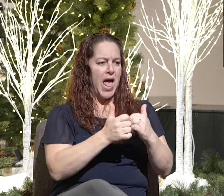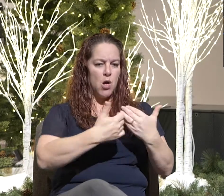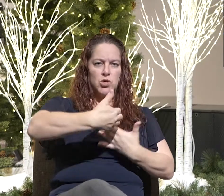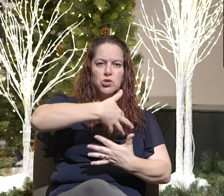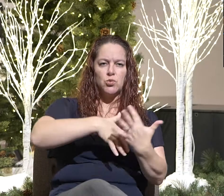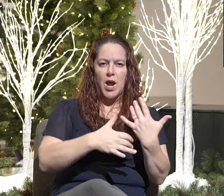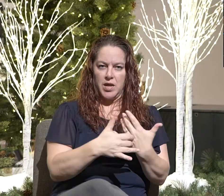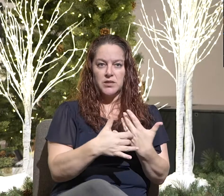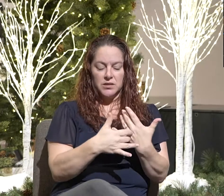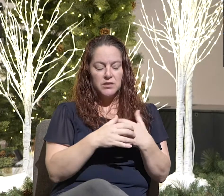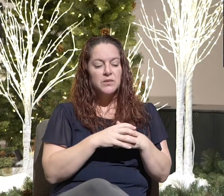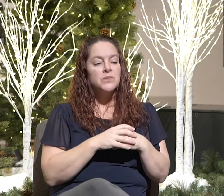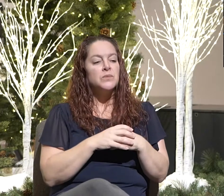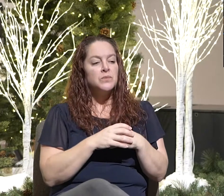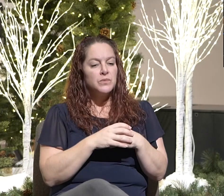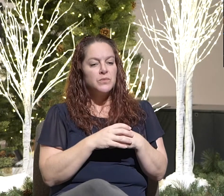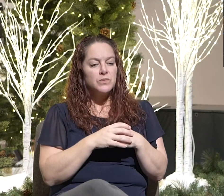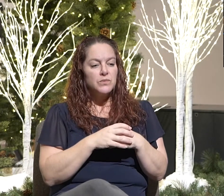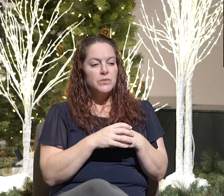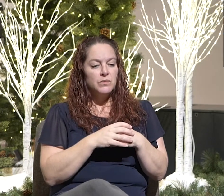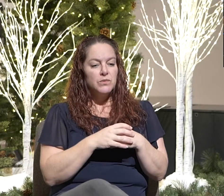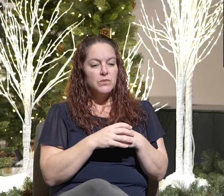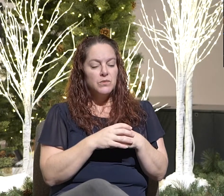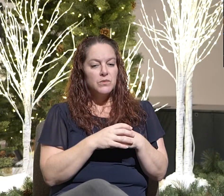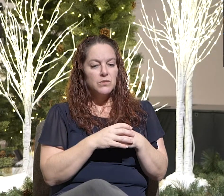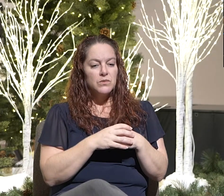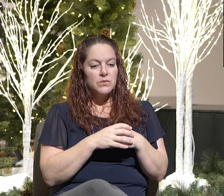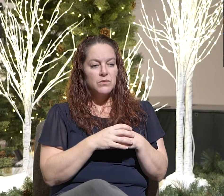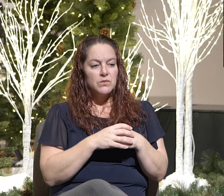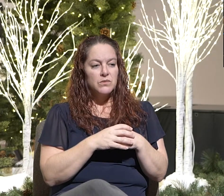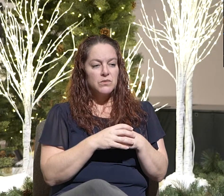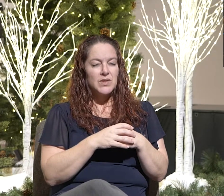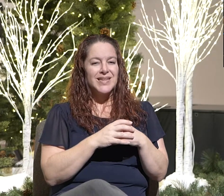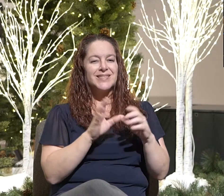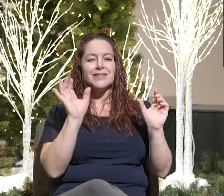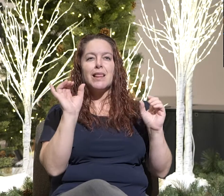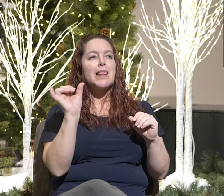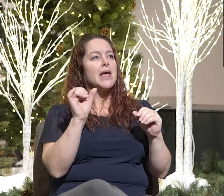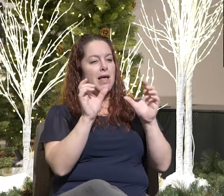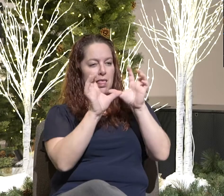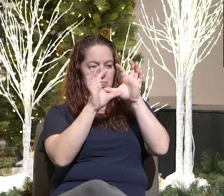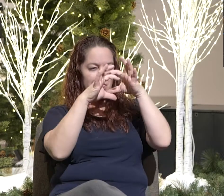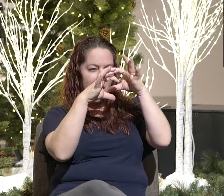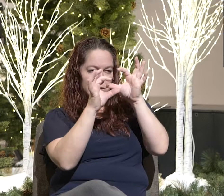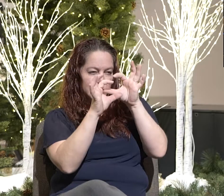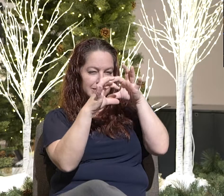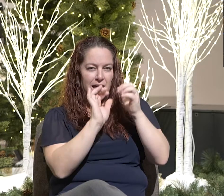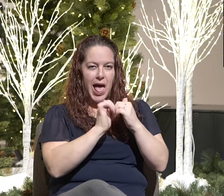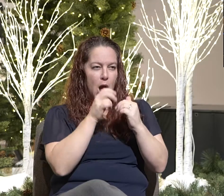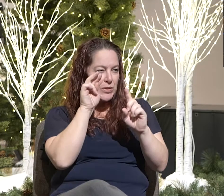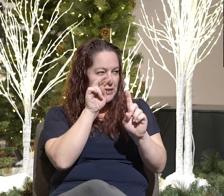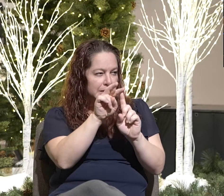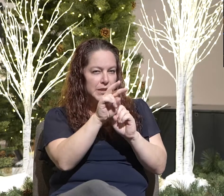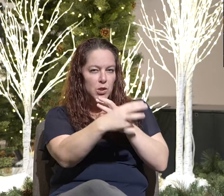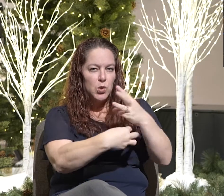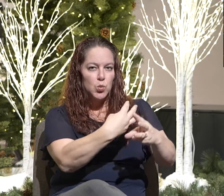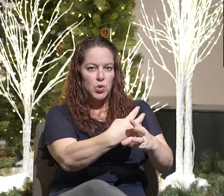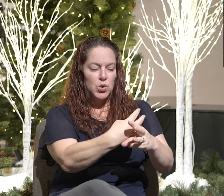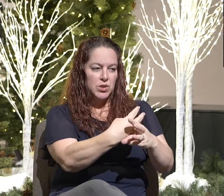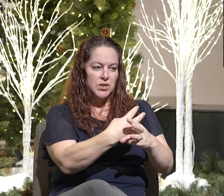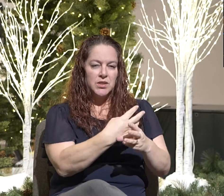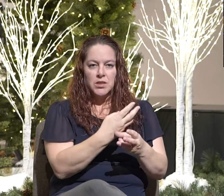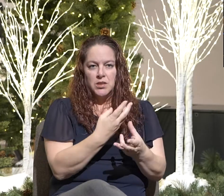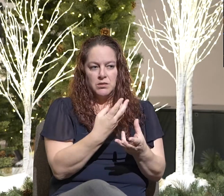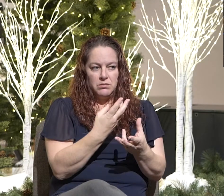See, it is the lens in which we look at everything. And you can't escape having a worldview.